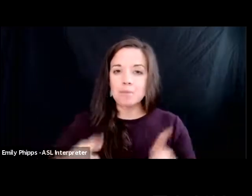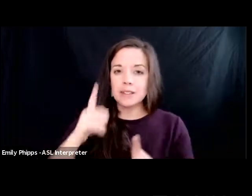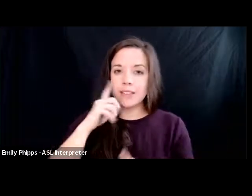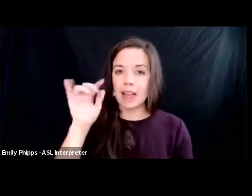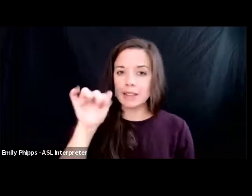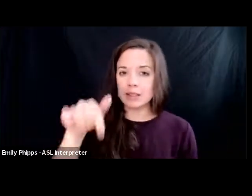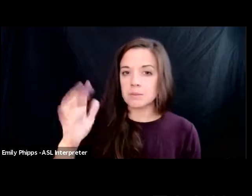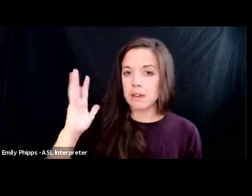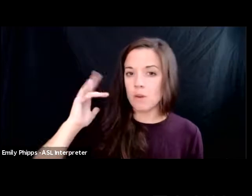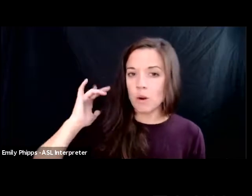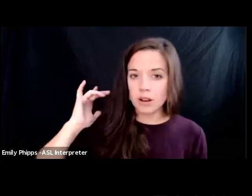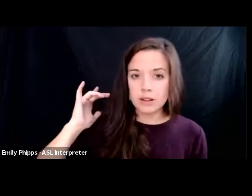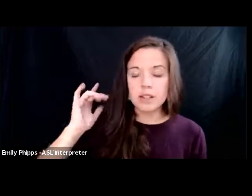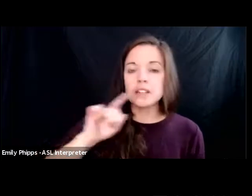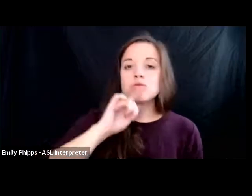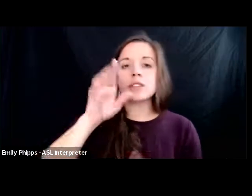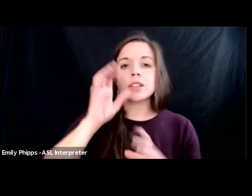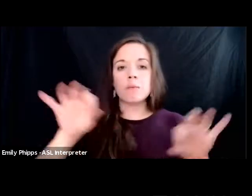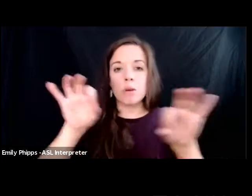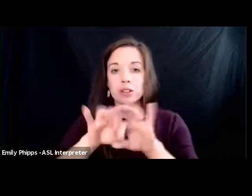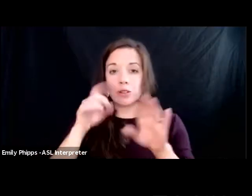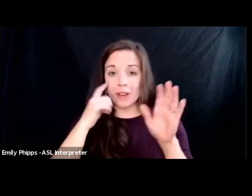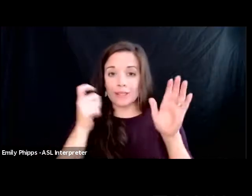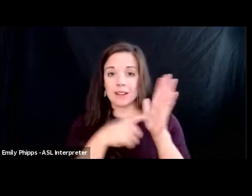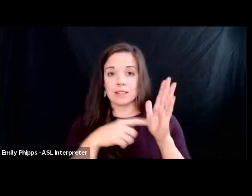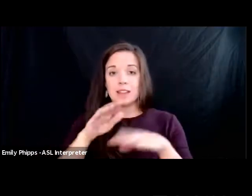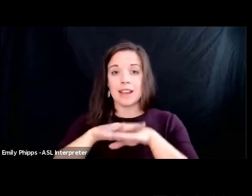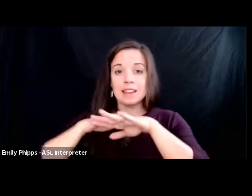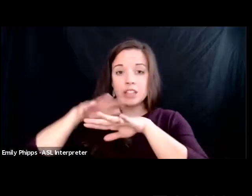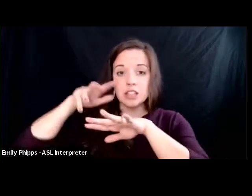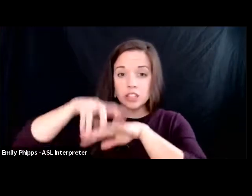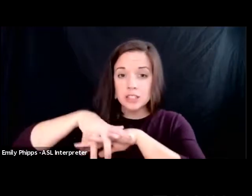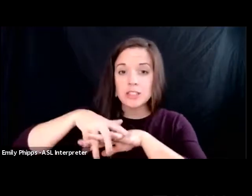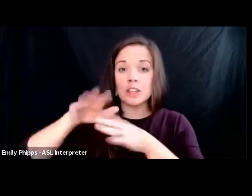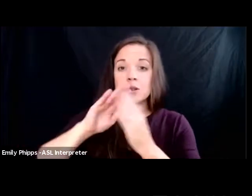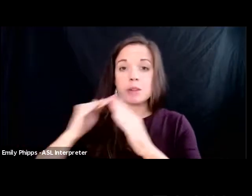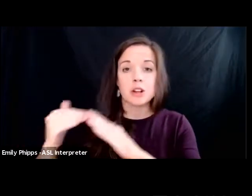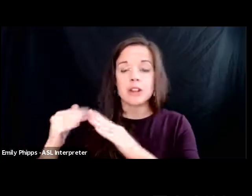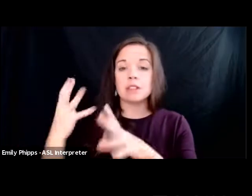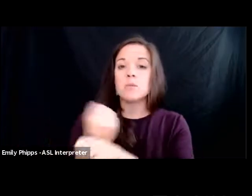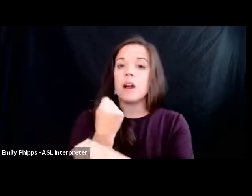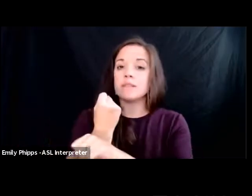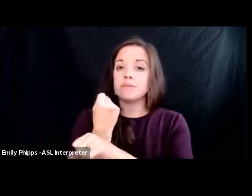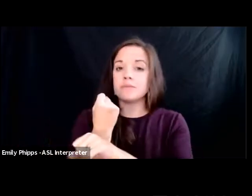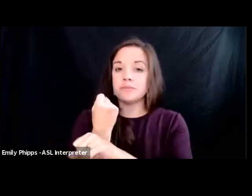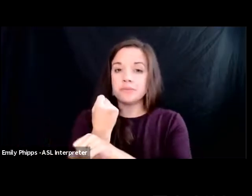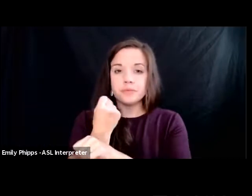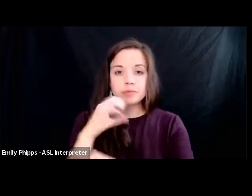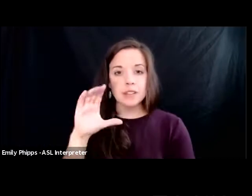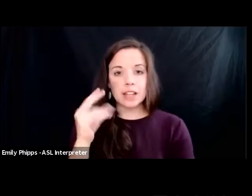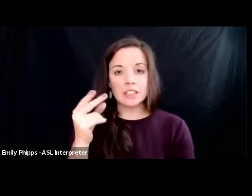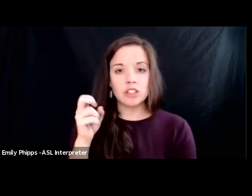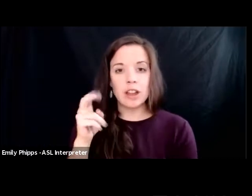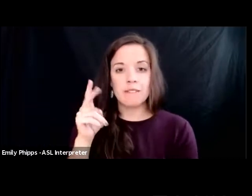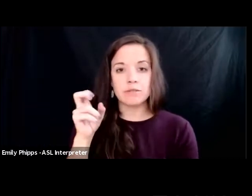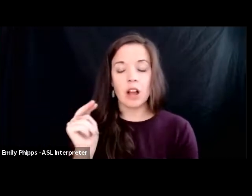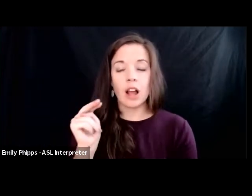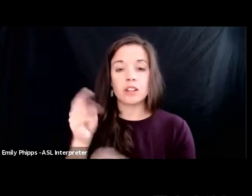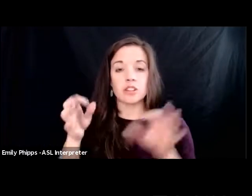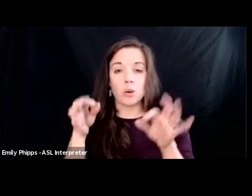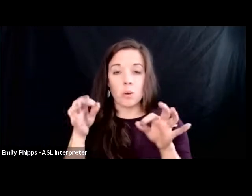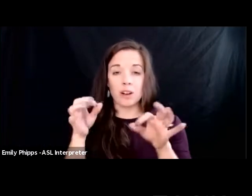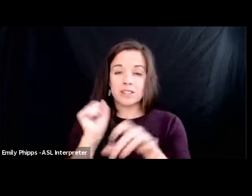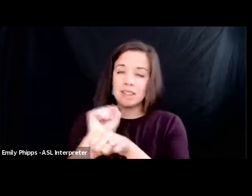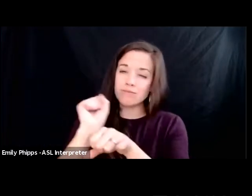and it's really important to recognize that indigenous communities won they took chevron to court at that point they fought for 18